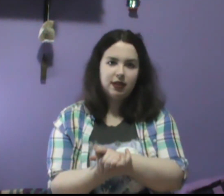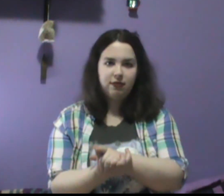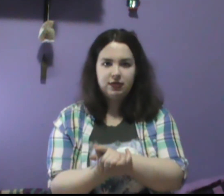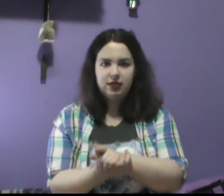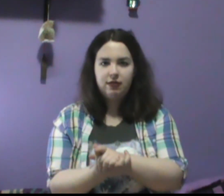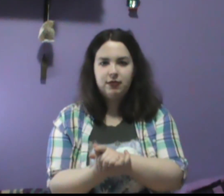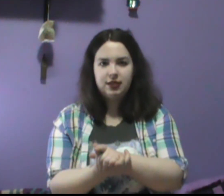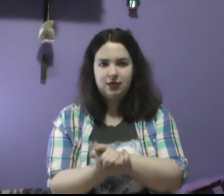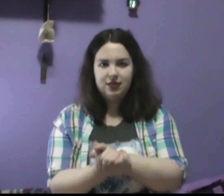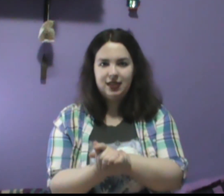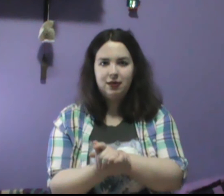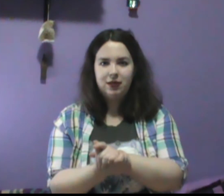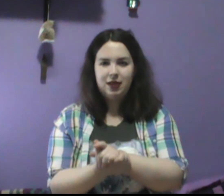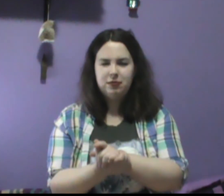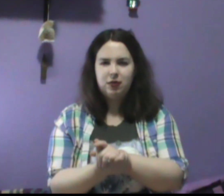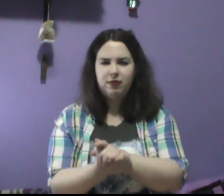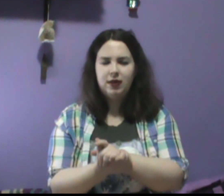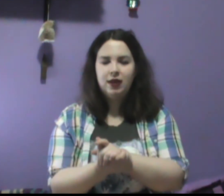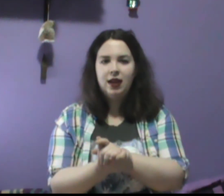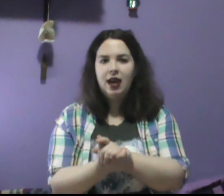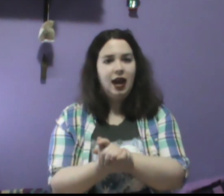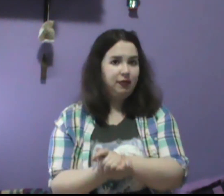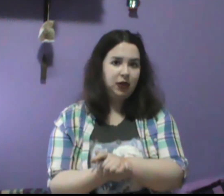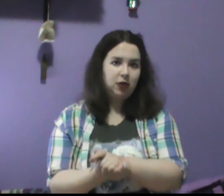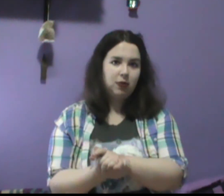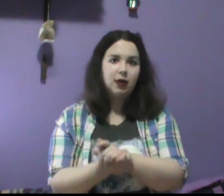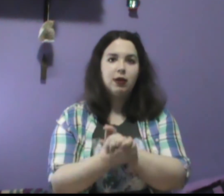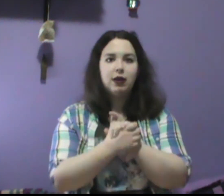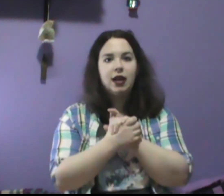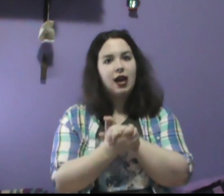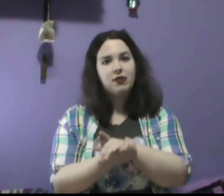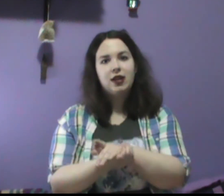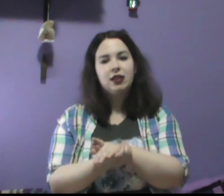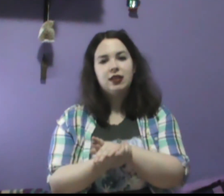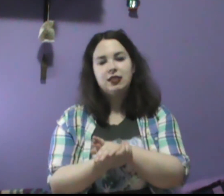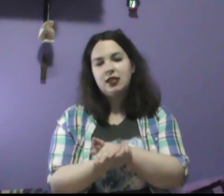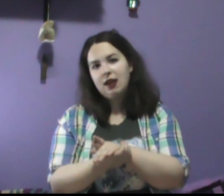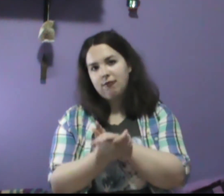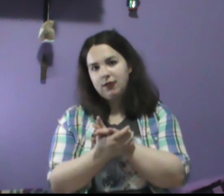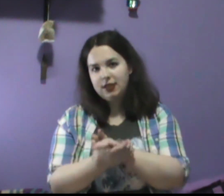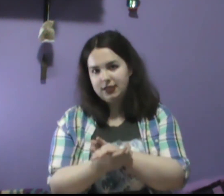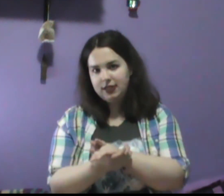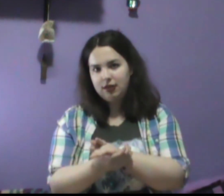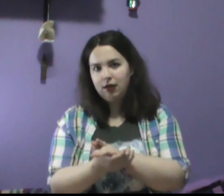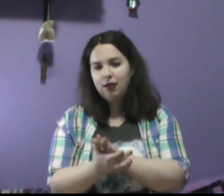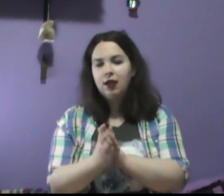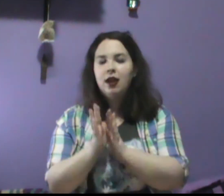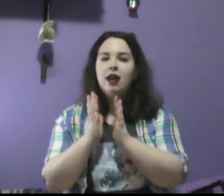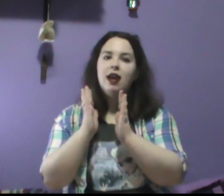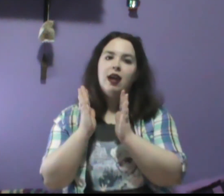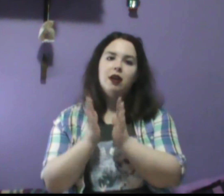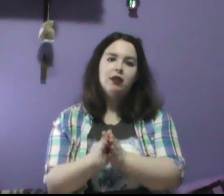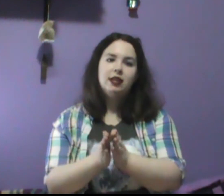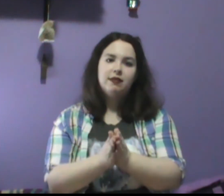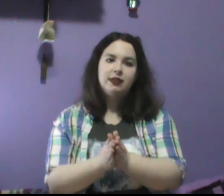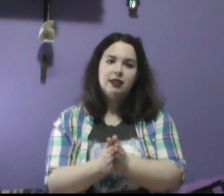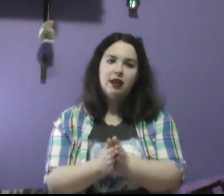different stuff was interesting with him sort of having a career and having this life with his sister and all that different stuff.